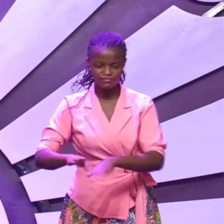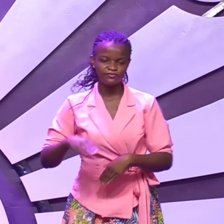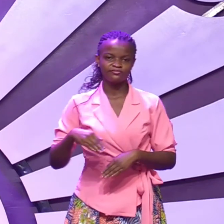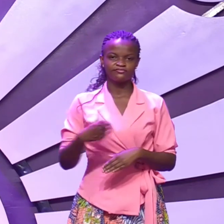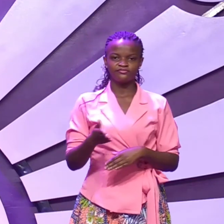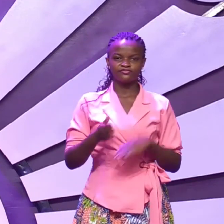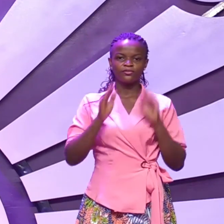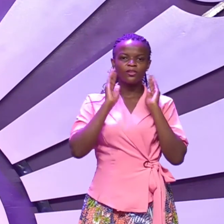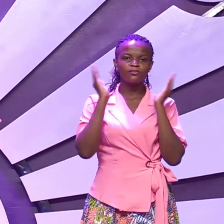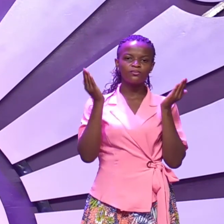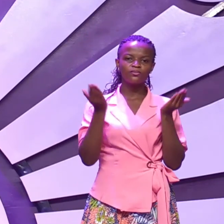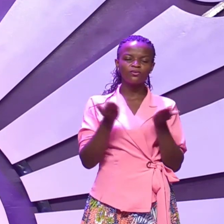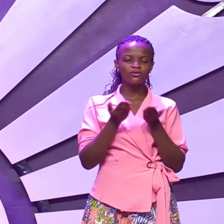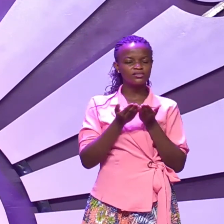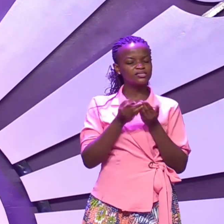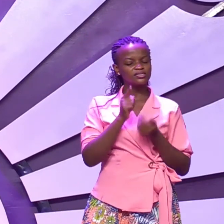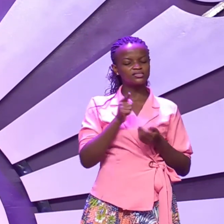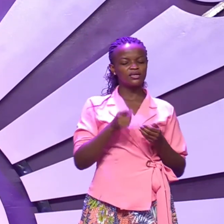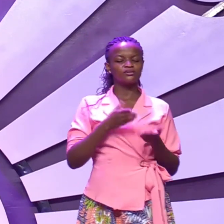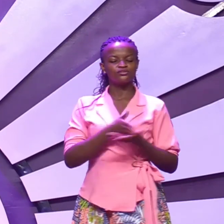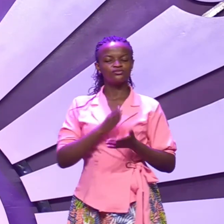Moses was the hope of Israel